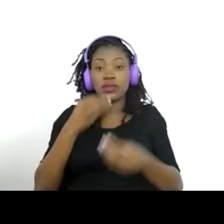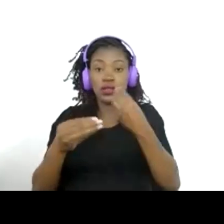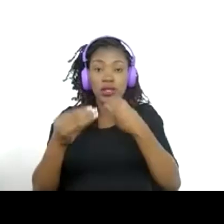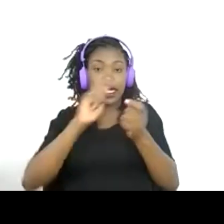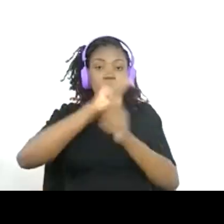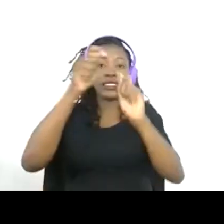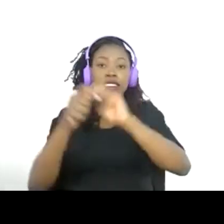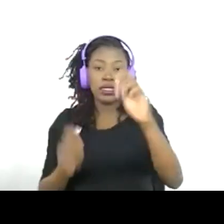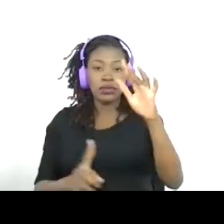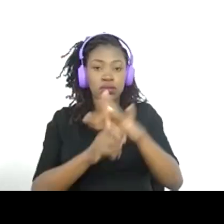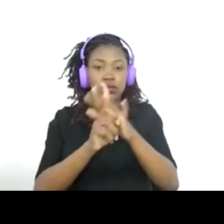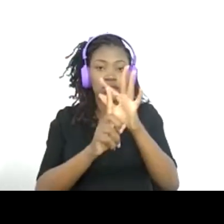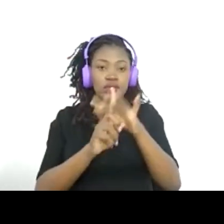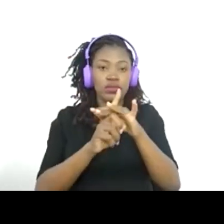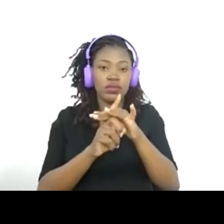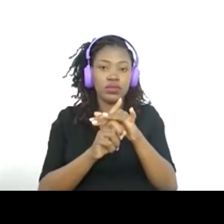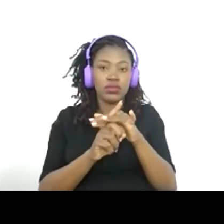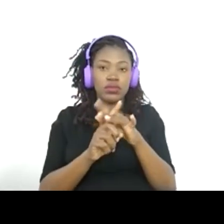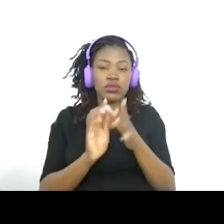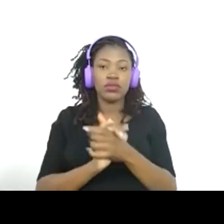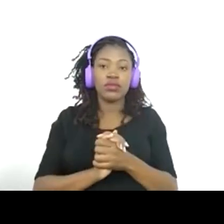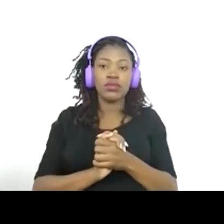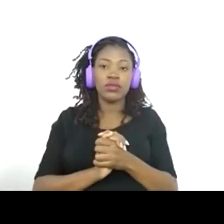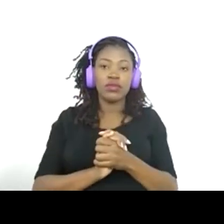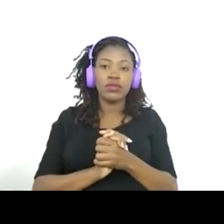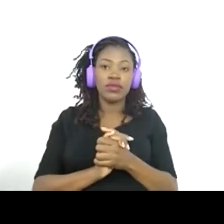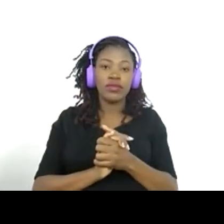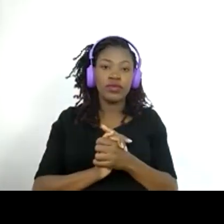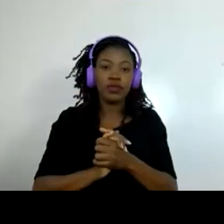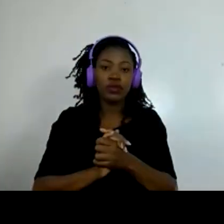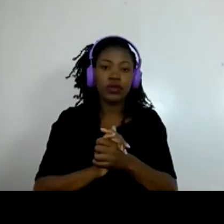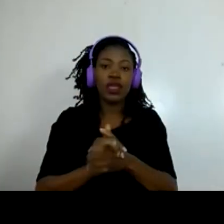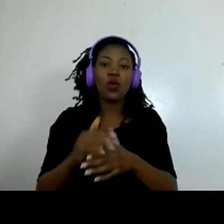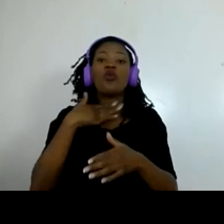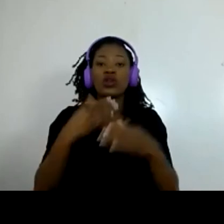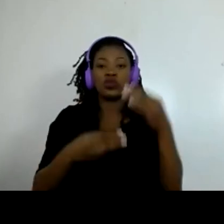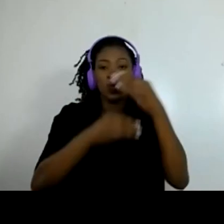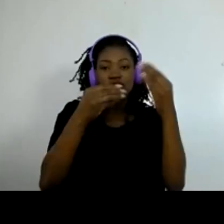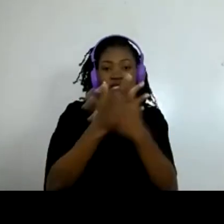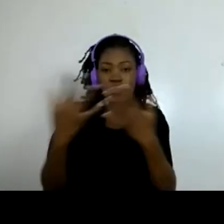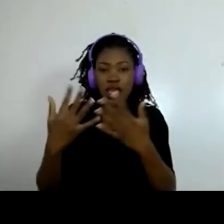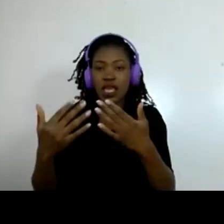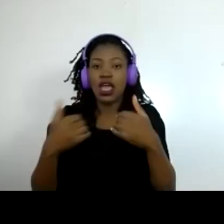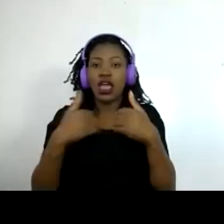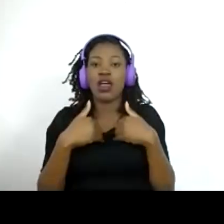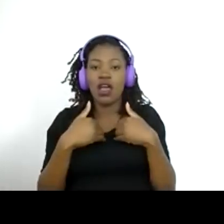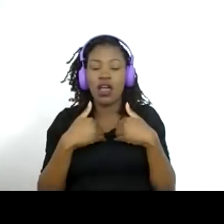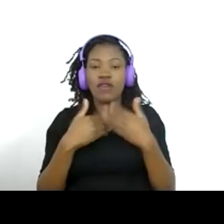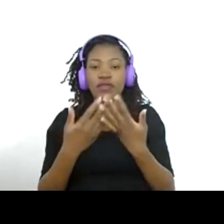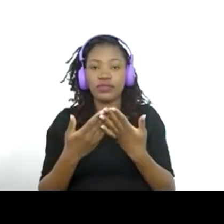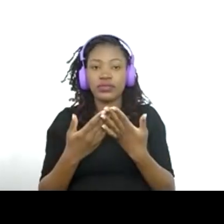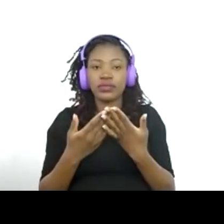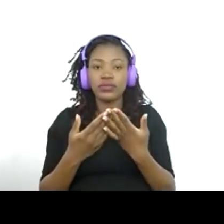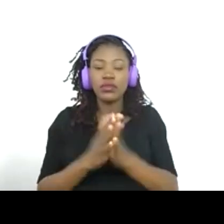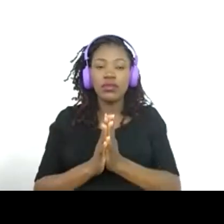in. If I may add one thing, there was the colleague, the Spanish speaking colleague, sorry for